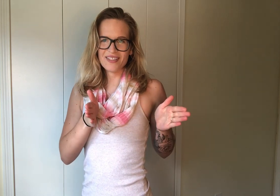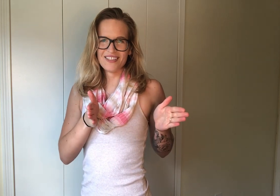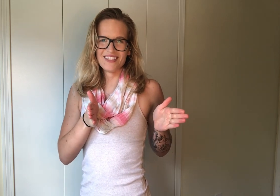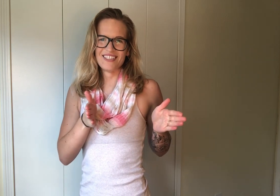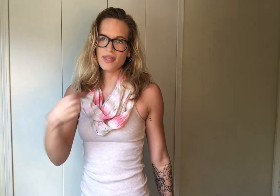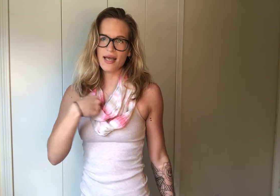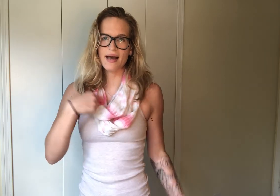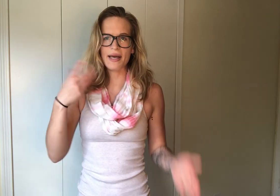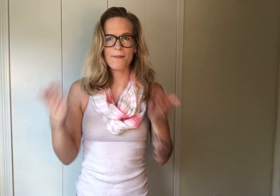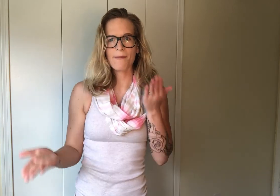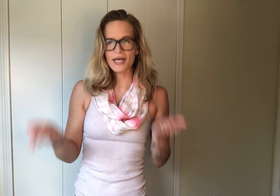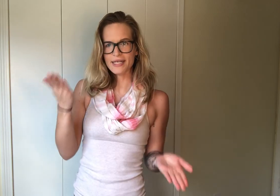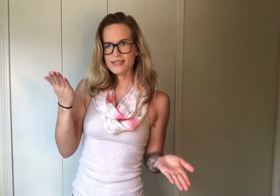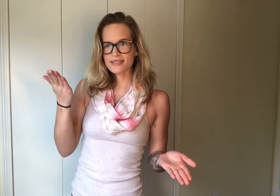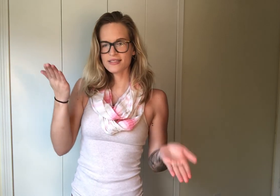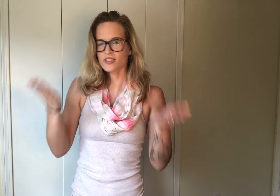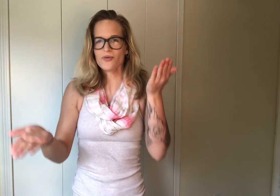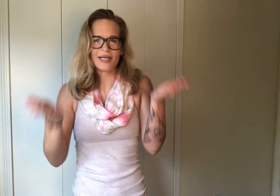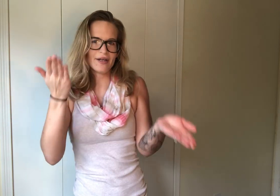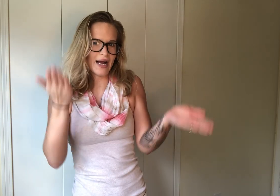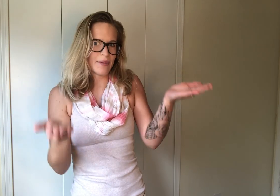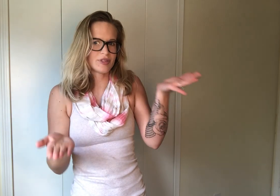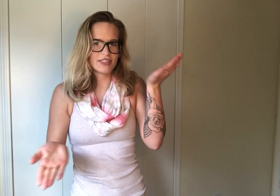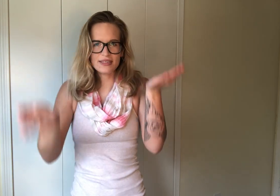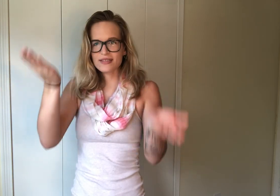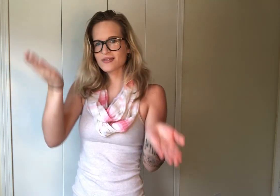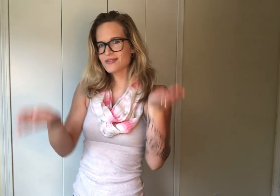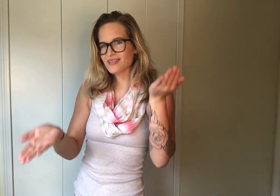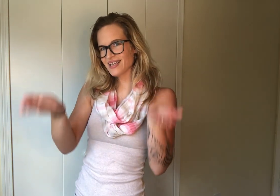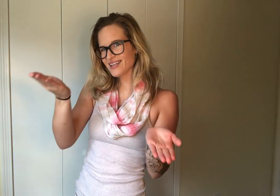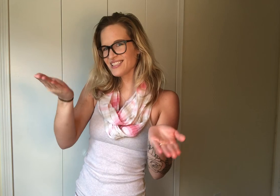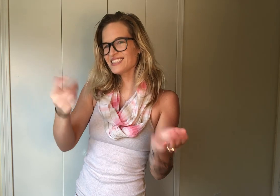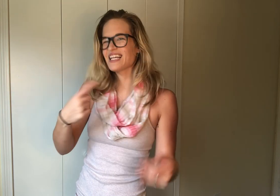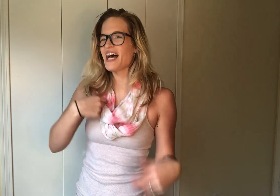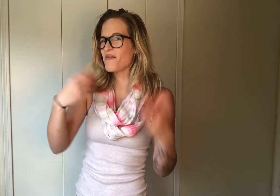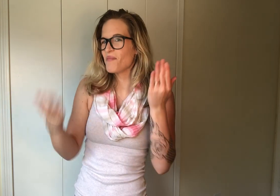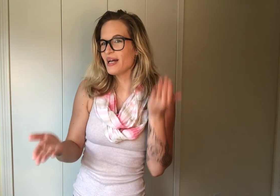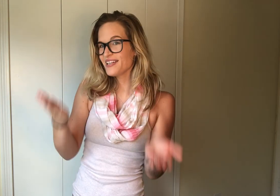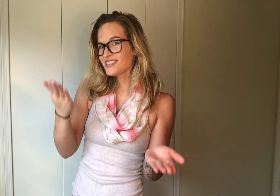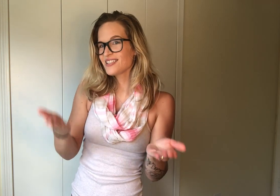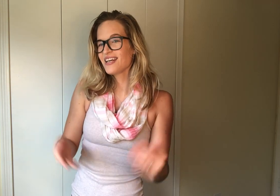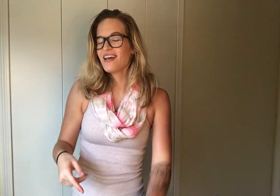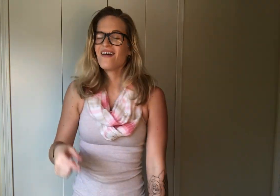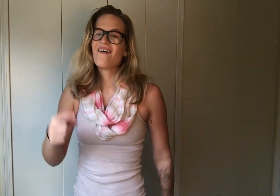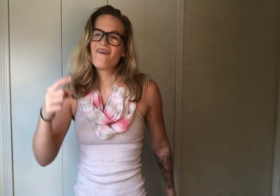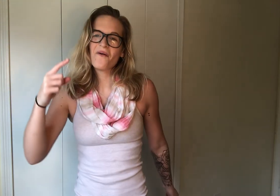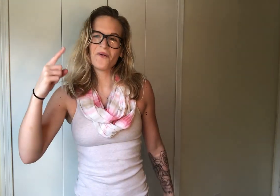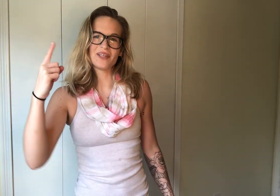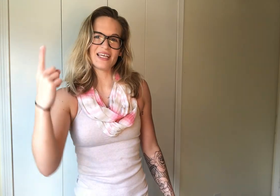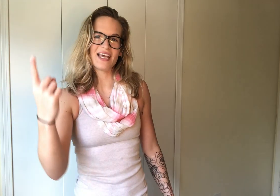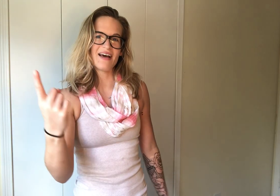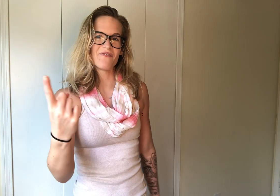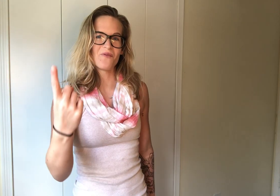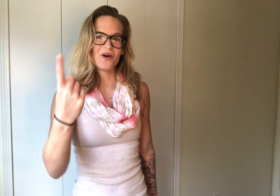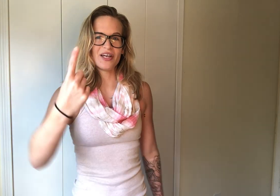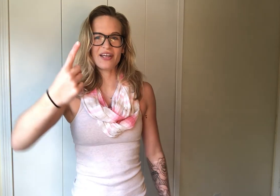I might, so weigh your options like this, I might only have one